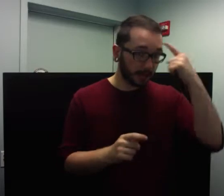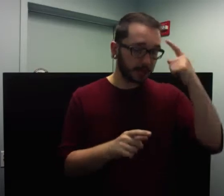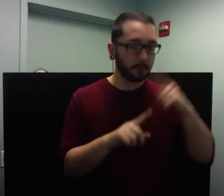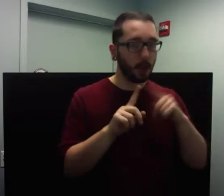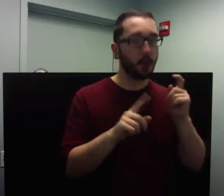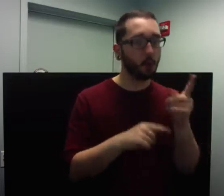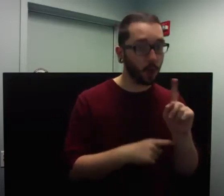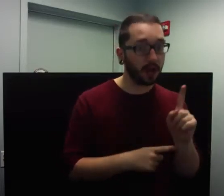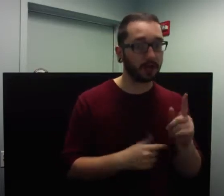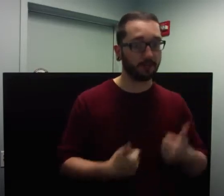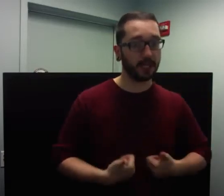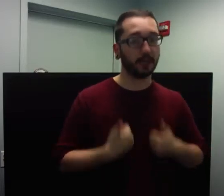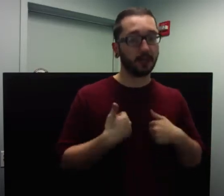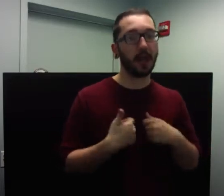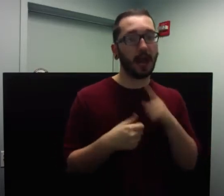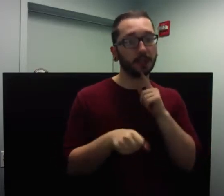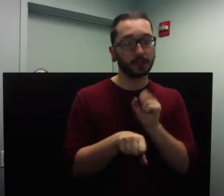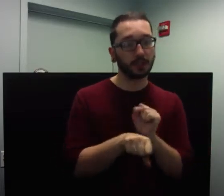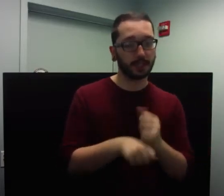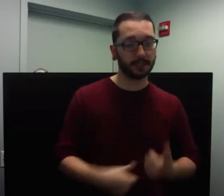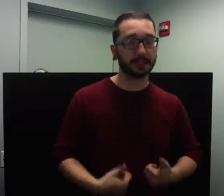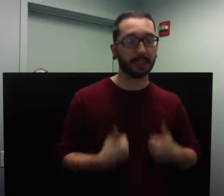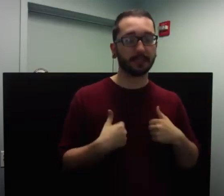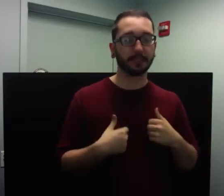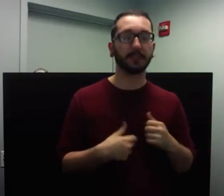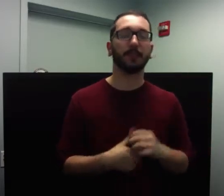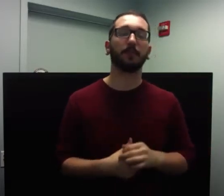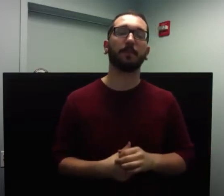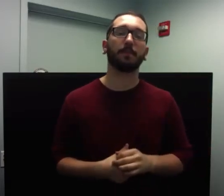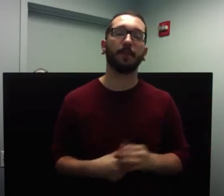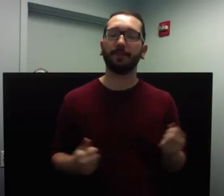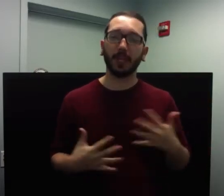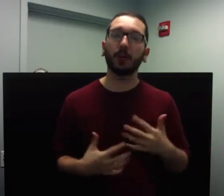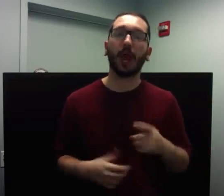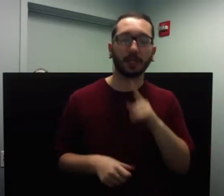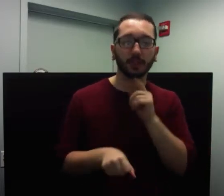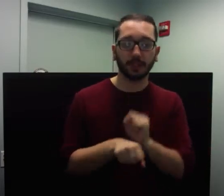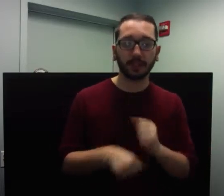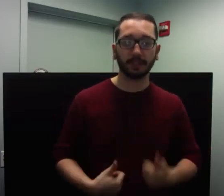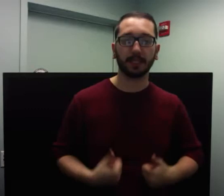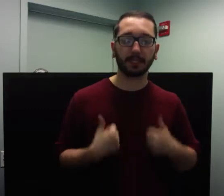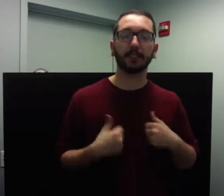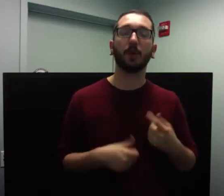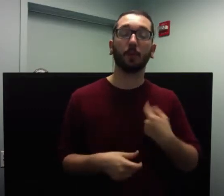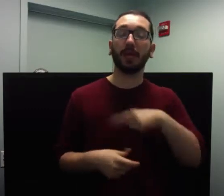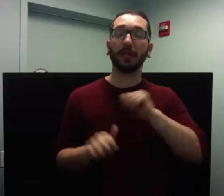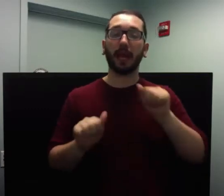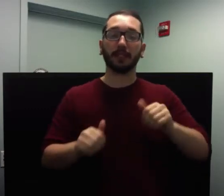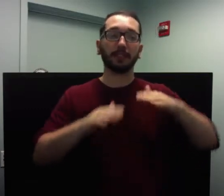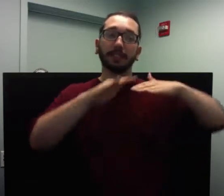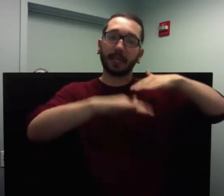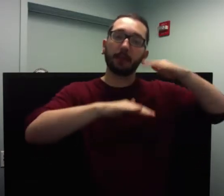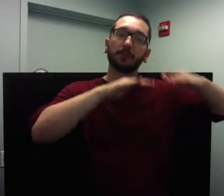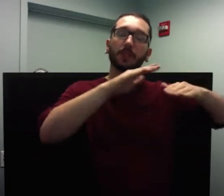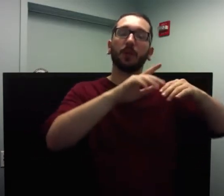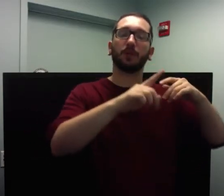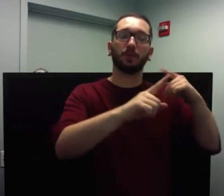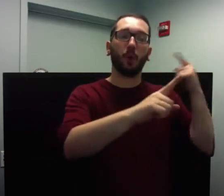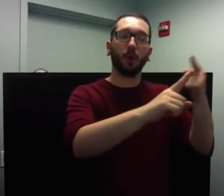exists. How we might deal with the challenge, we can take steps towards experiencing the fear and moving